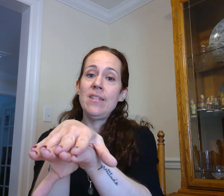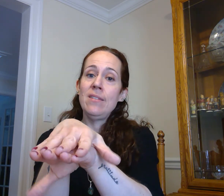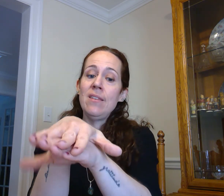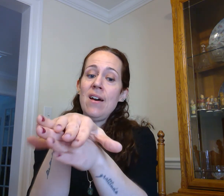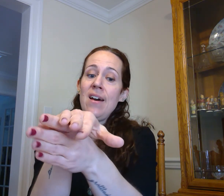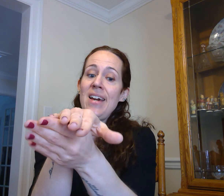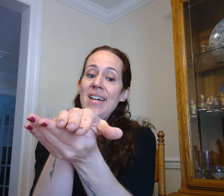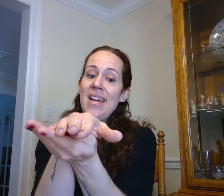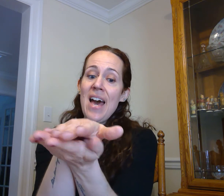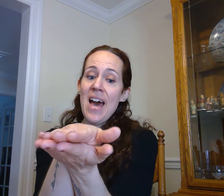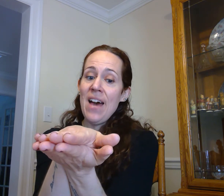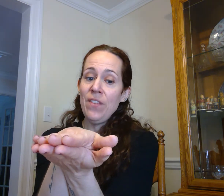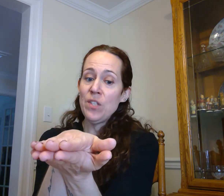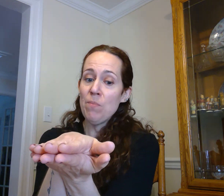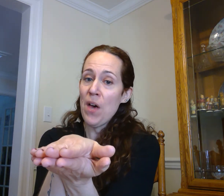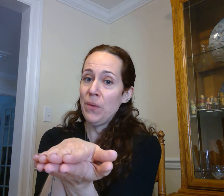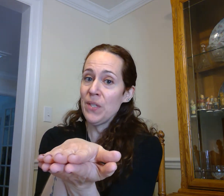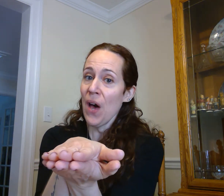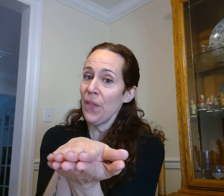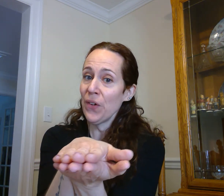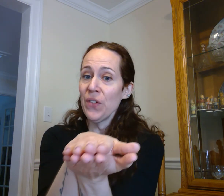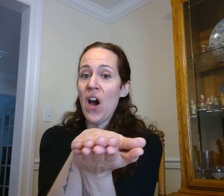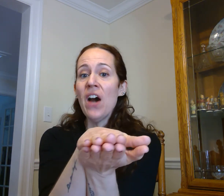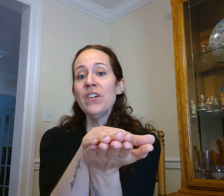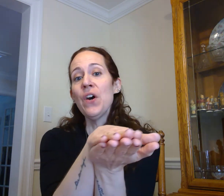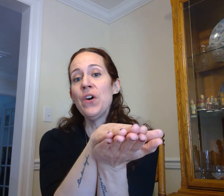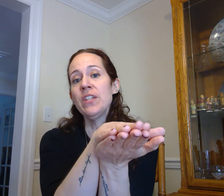inside and the smile was on the crocodile